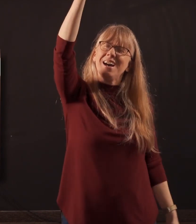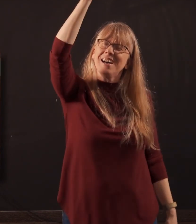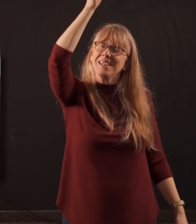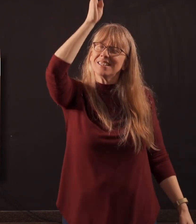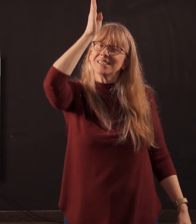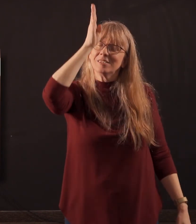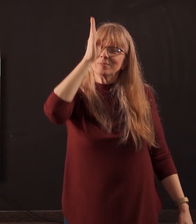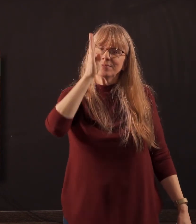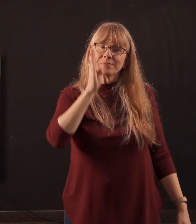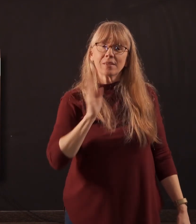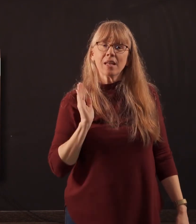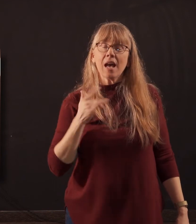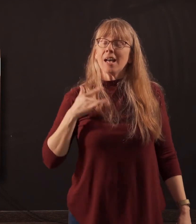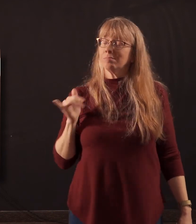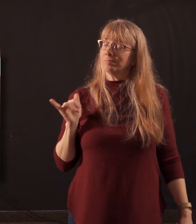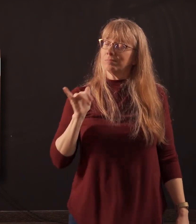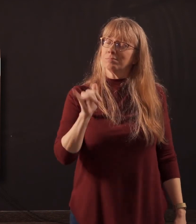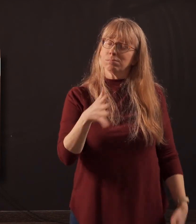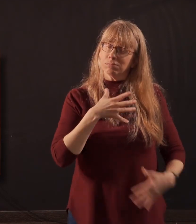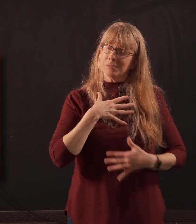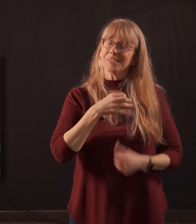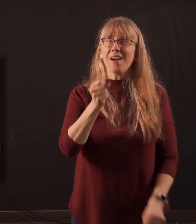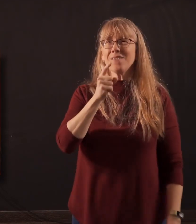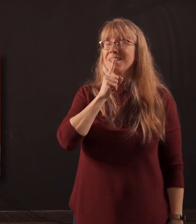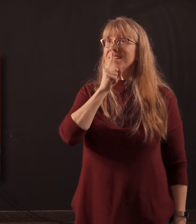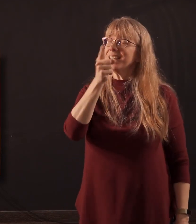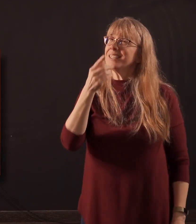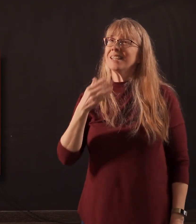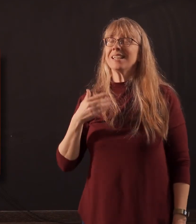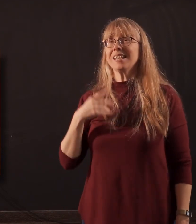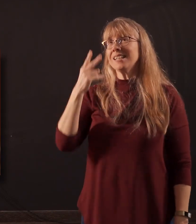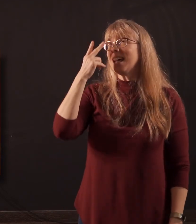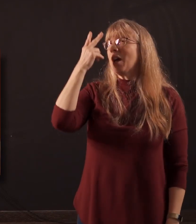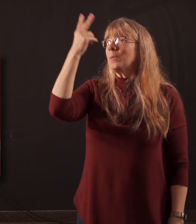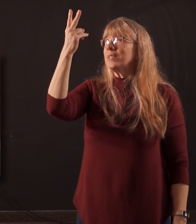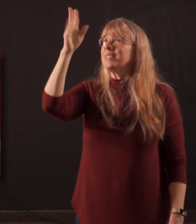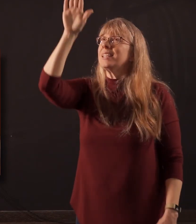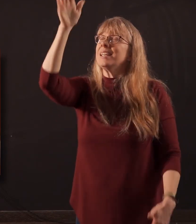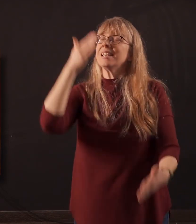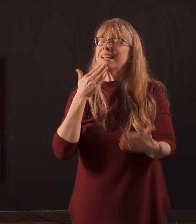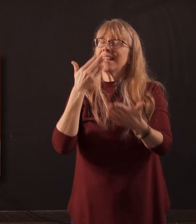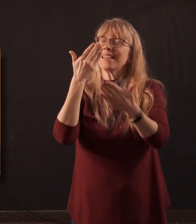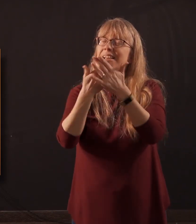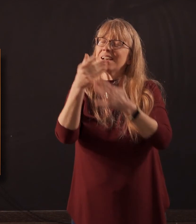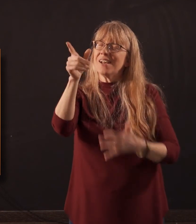I will remain confident in this. I will see the